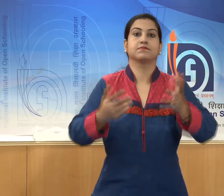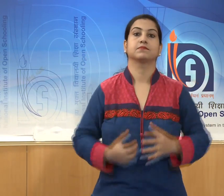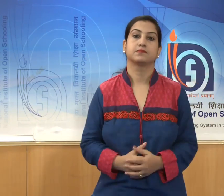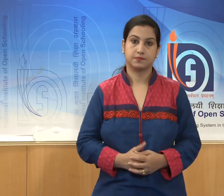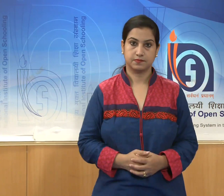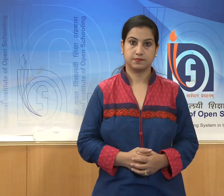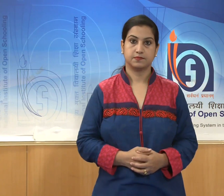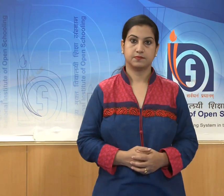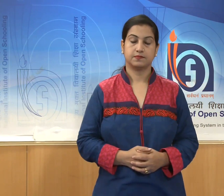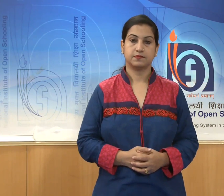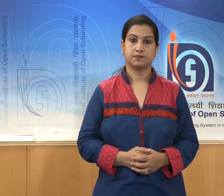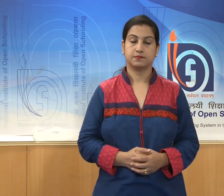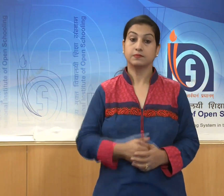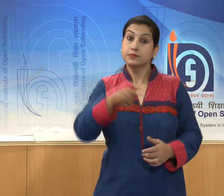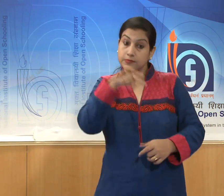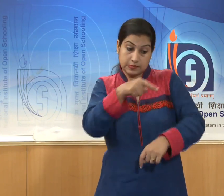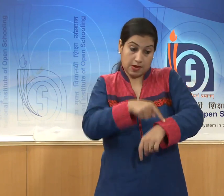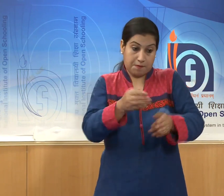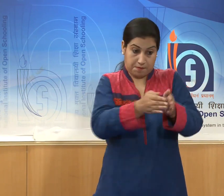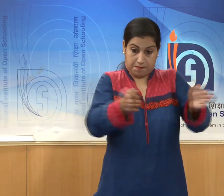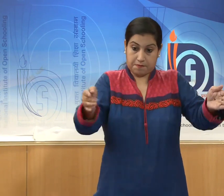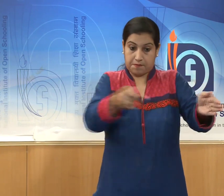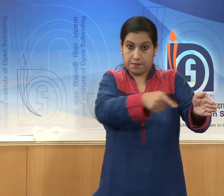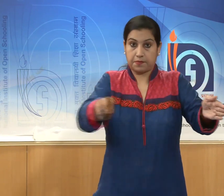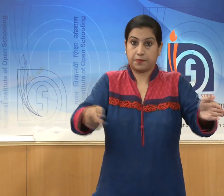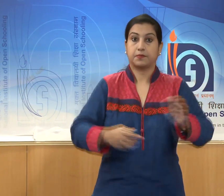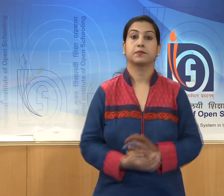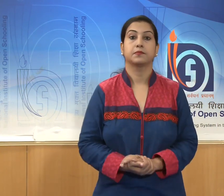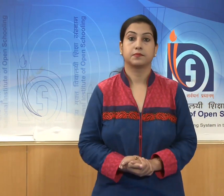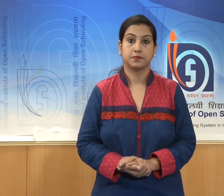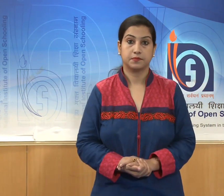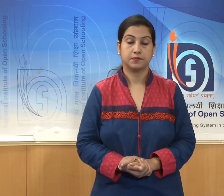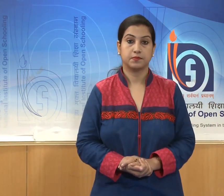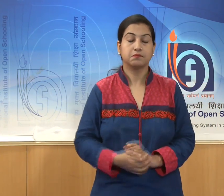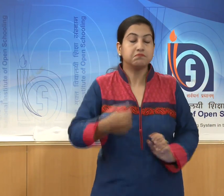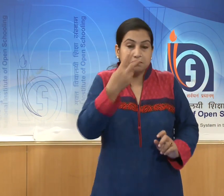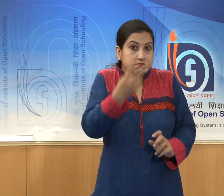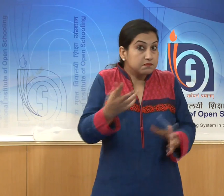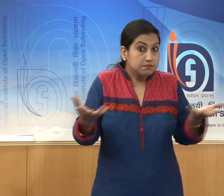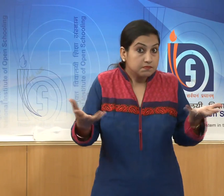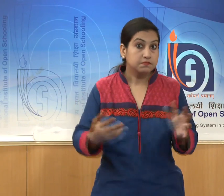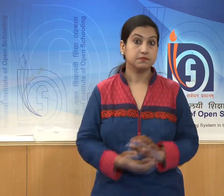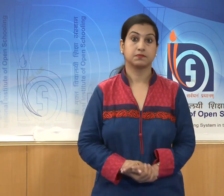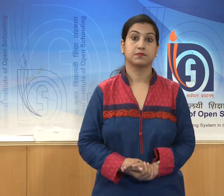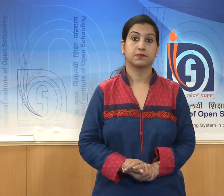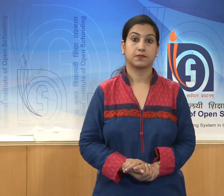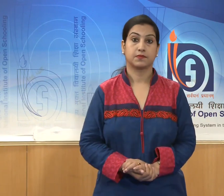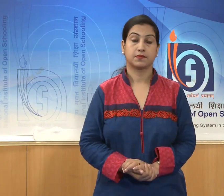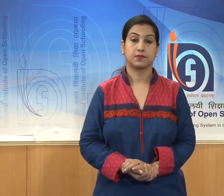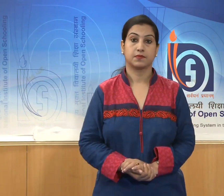During this period, we see the development